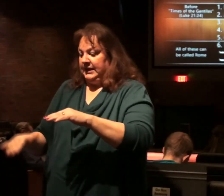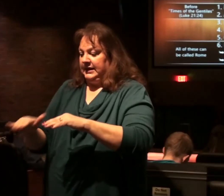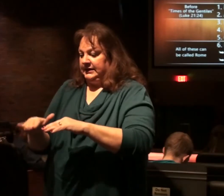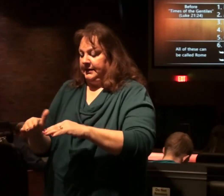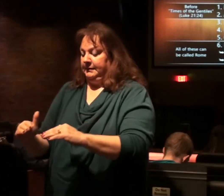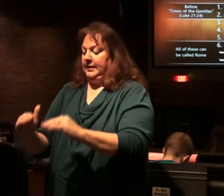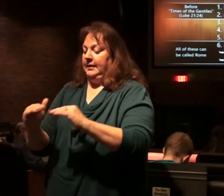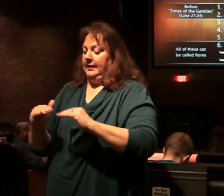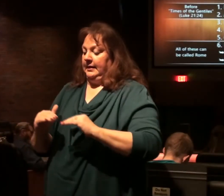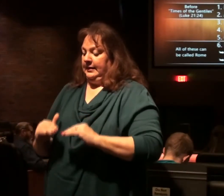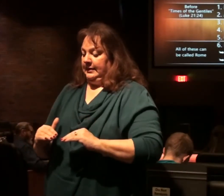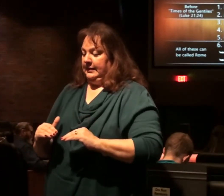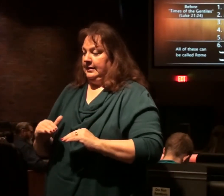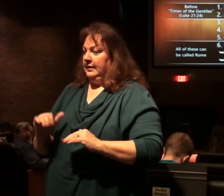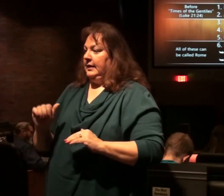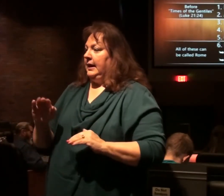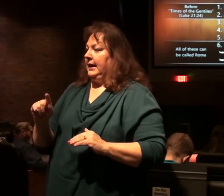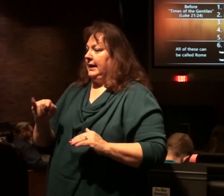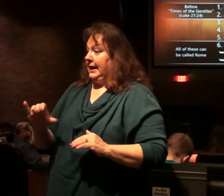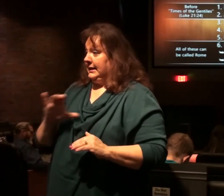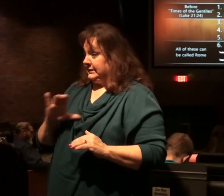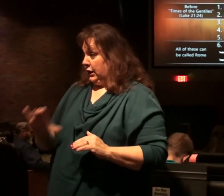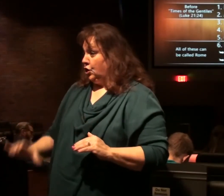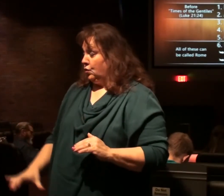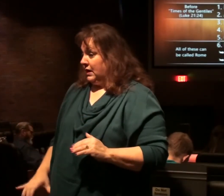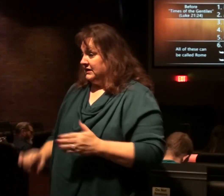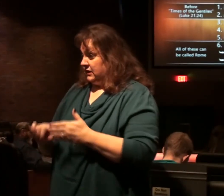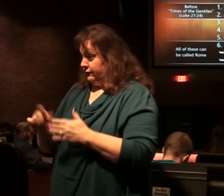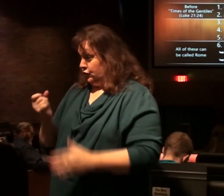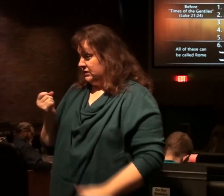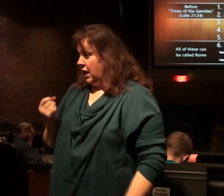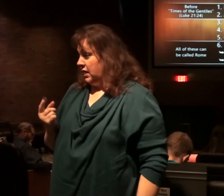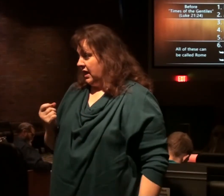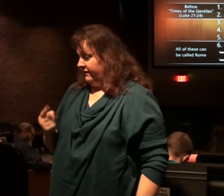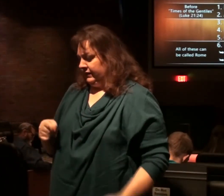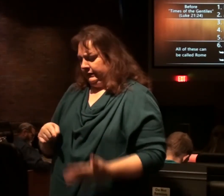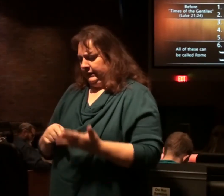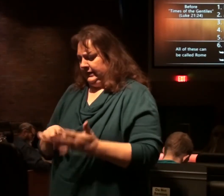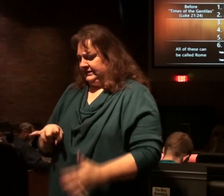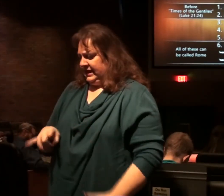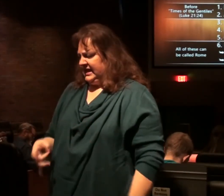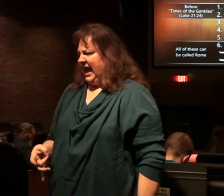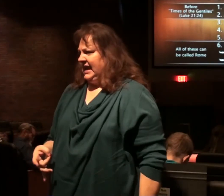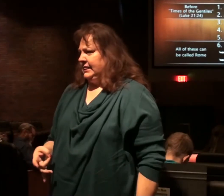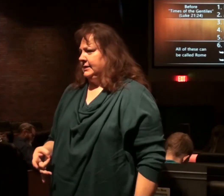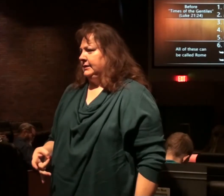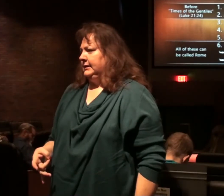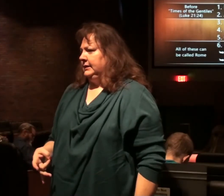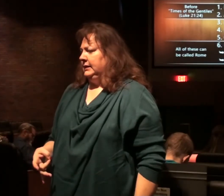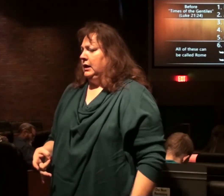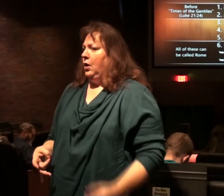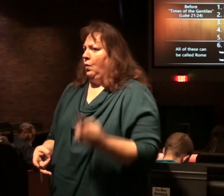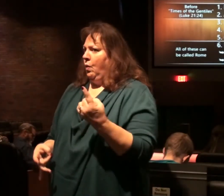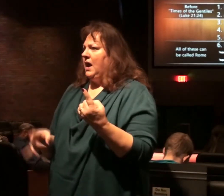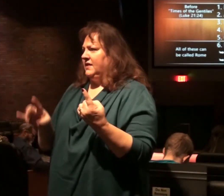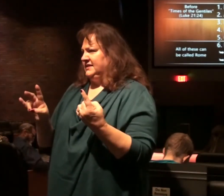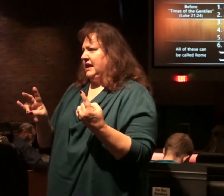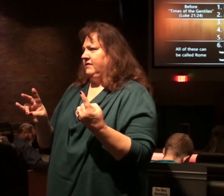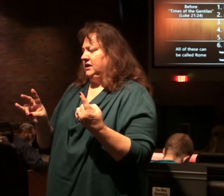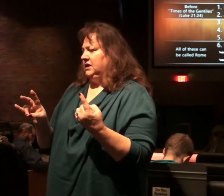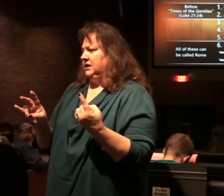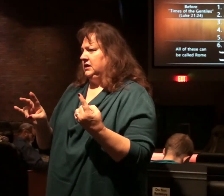And then the end of Christ, verse 11, he's an eighth. He's one of the seven.